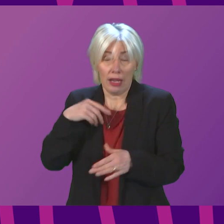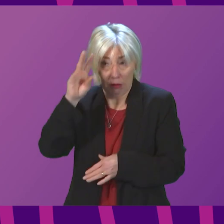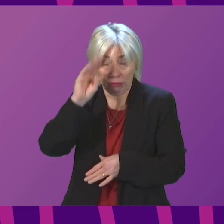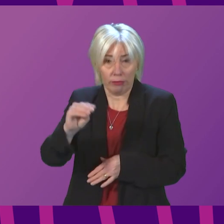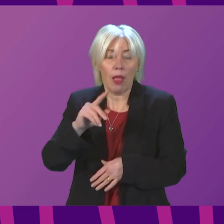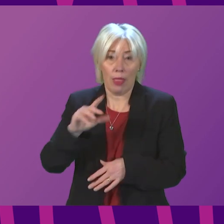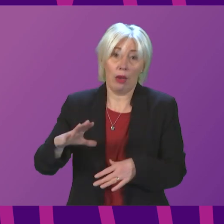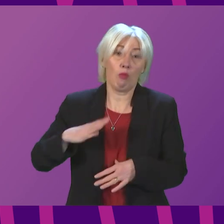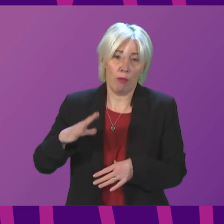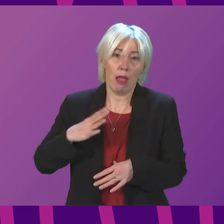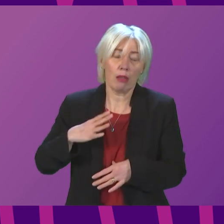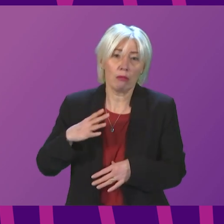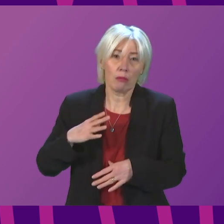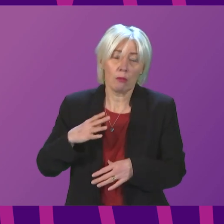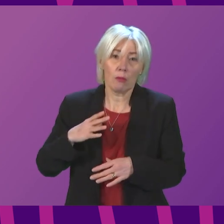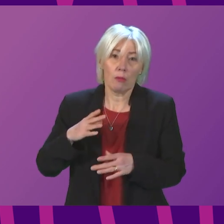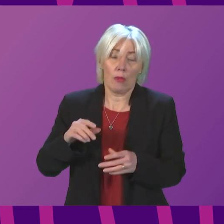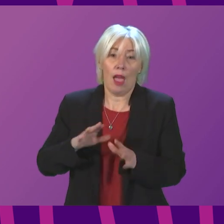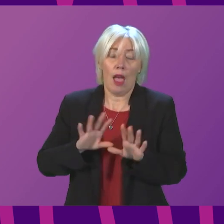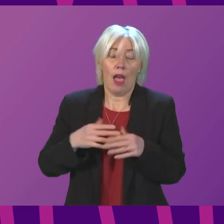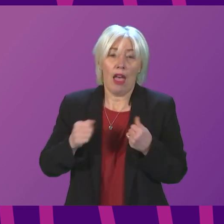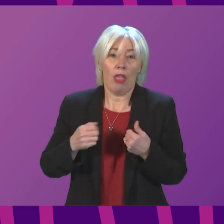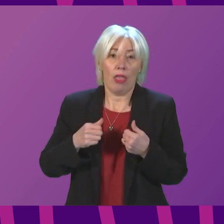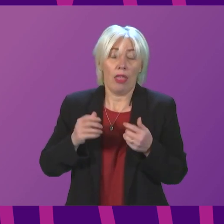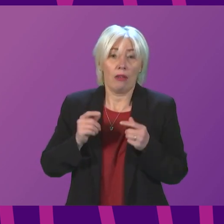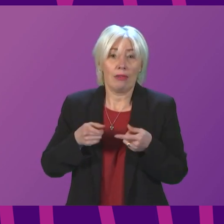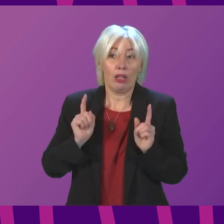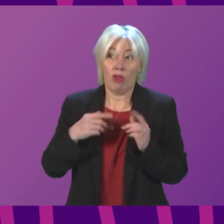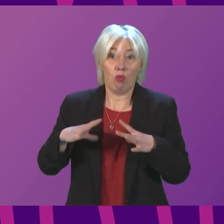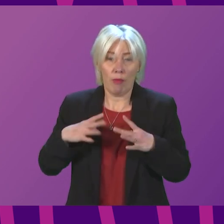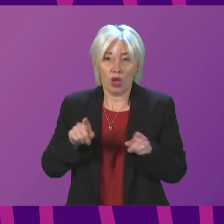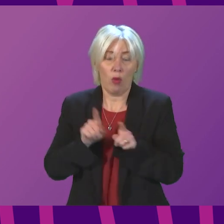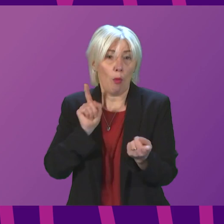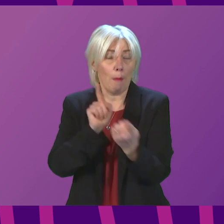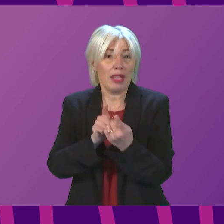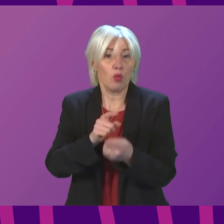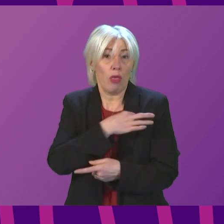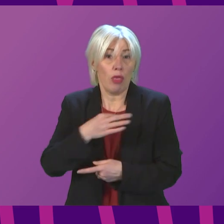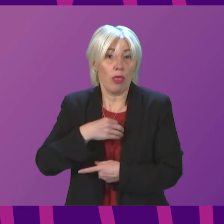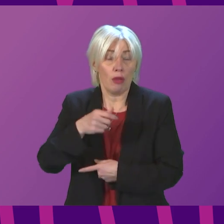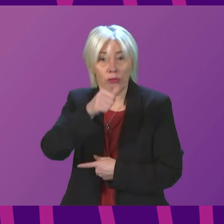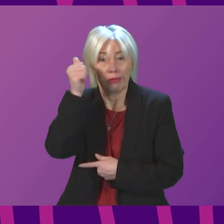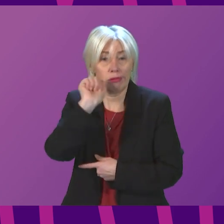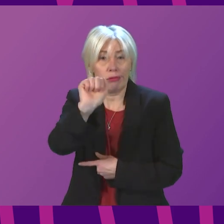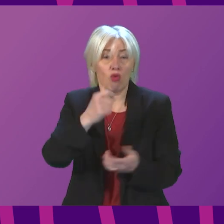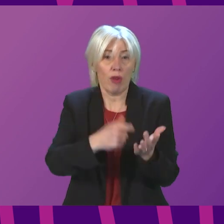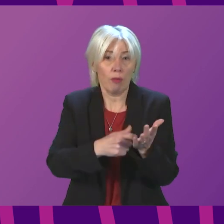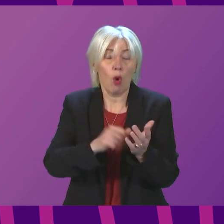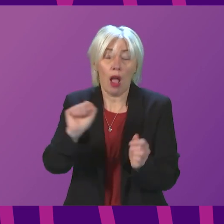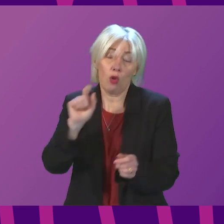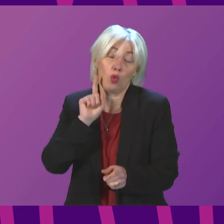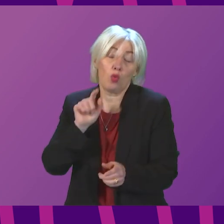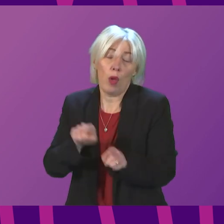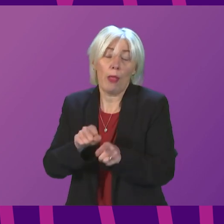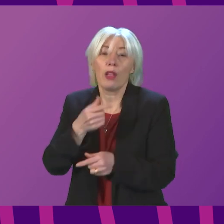of course, prepared, and it is important that he meets with clinicians at Regmore. Of course, there is the mum campaigning